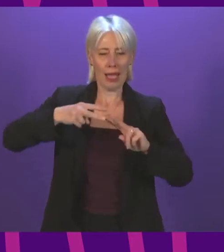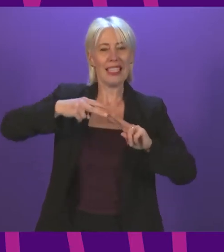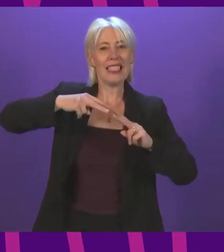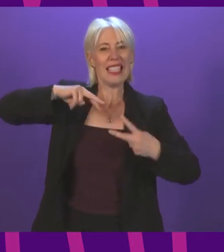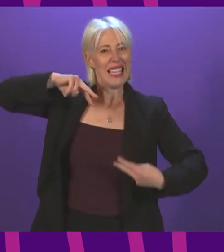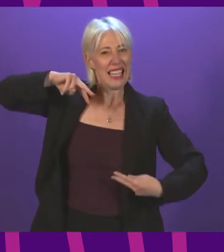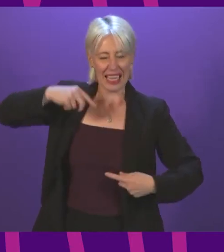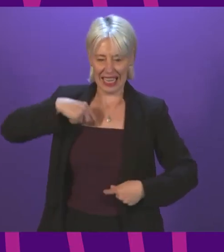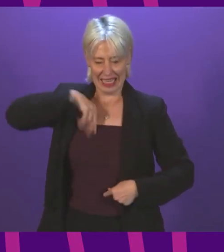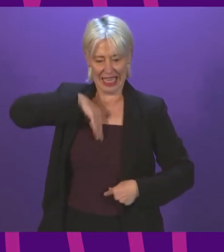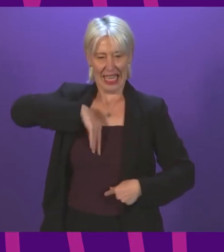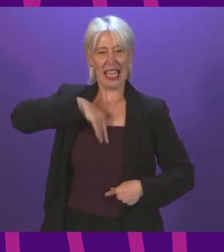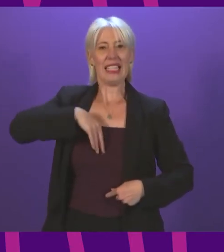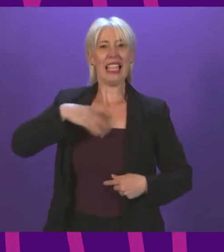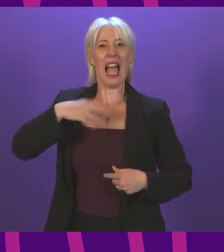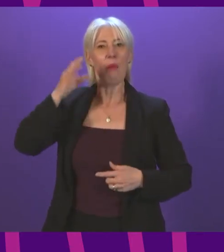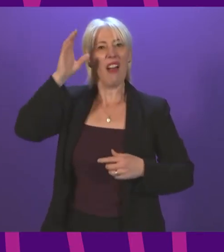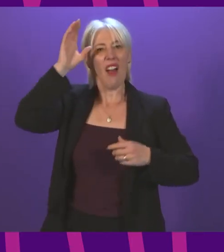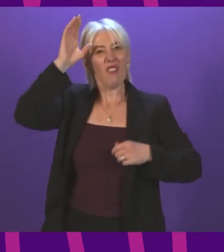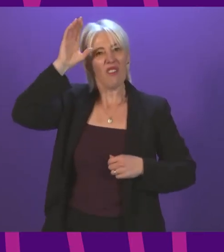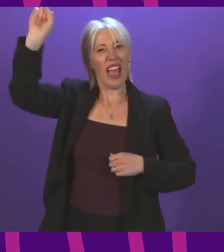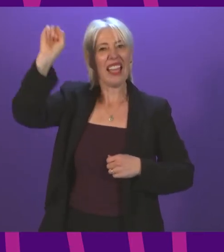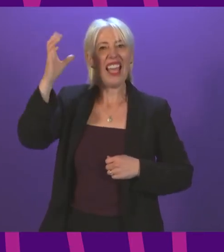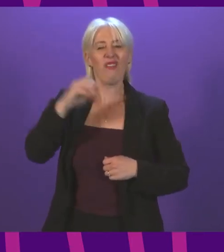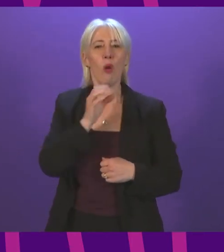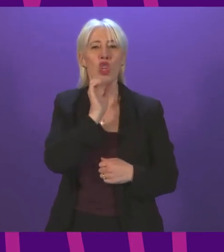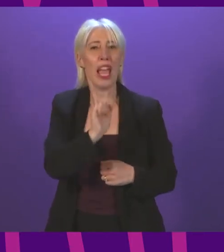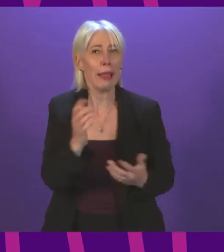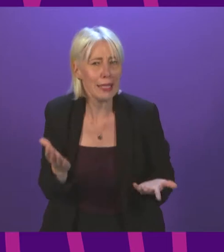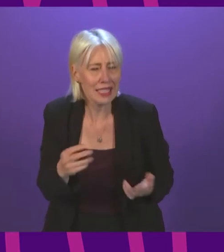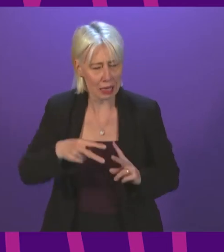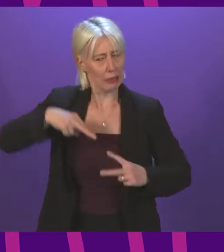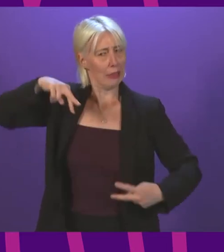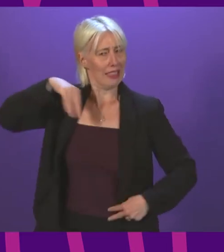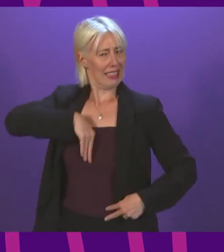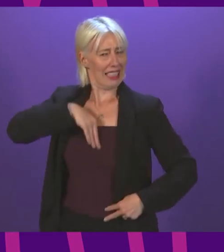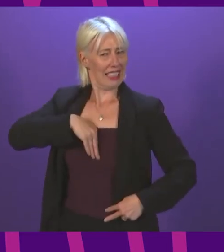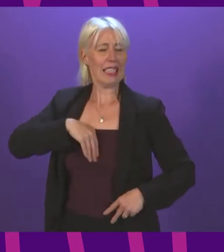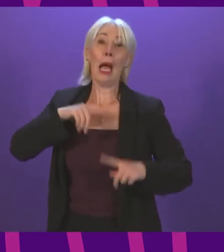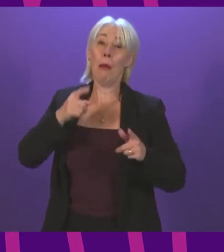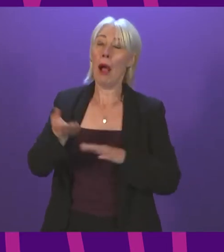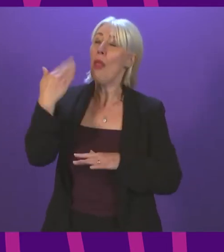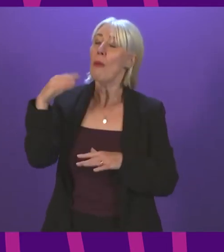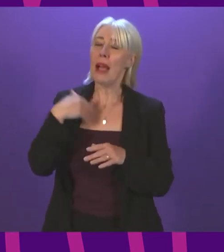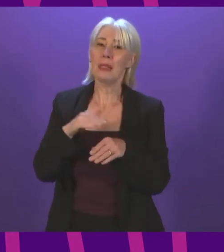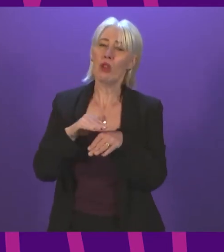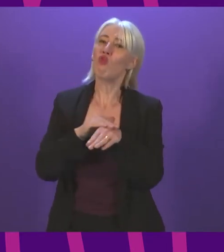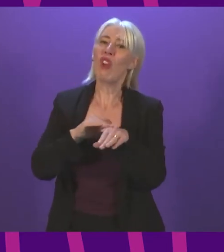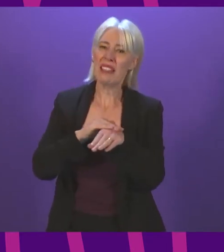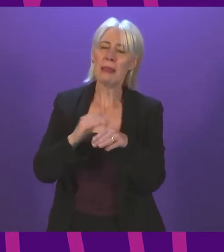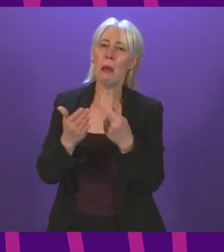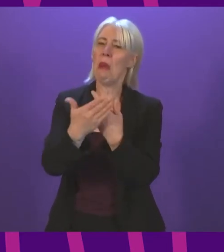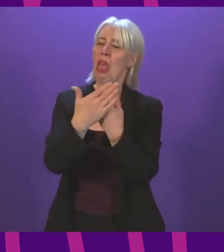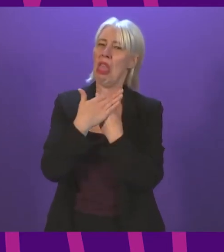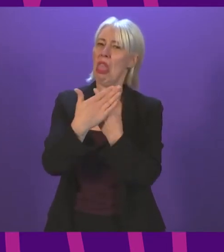in part a Viking from Shetland. Sadly, the past has given us racism, and I am honoured